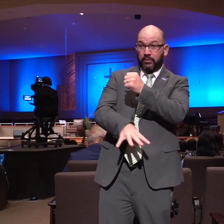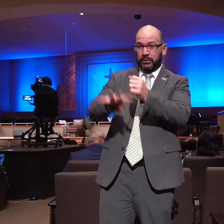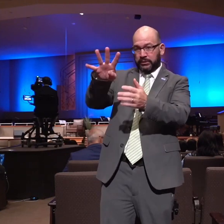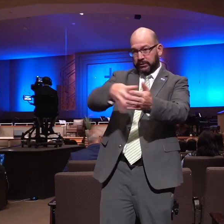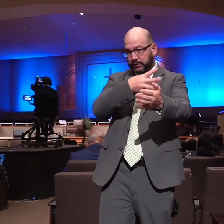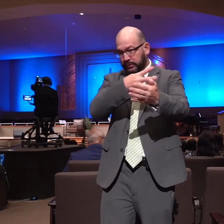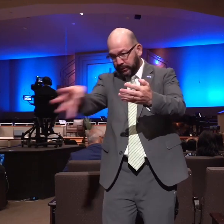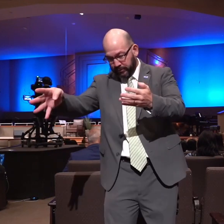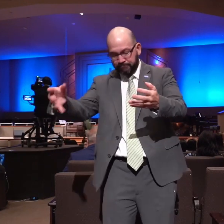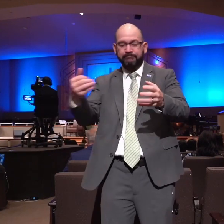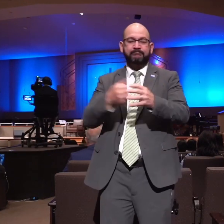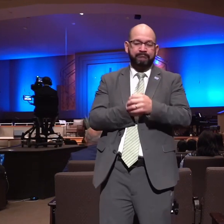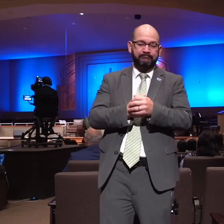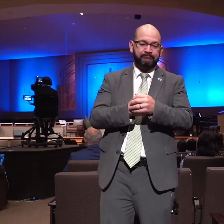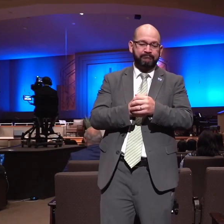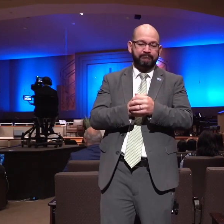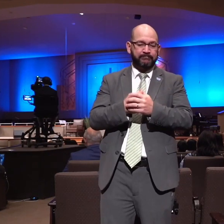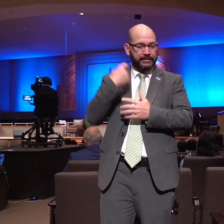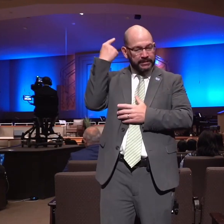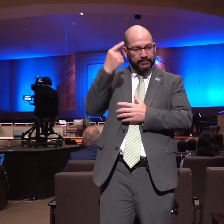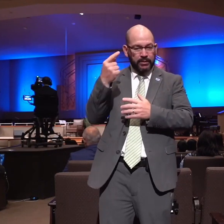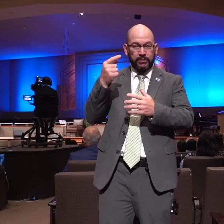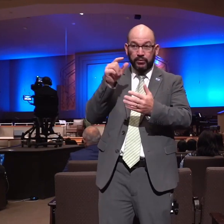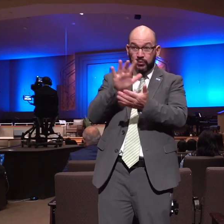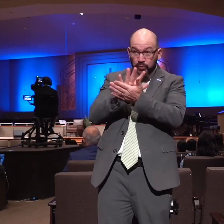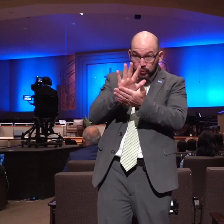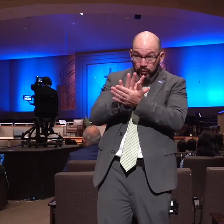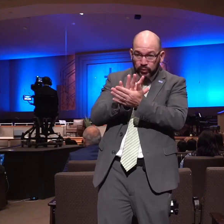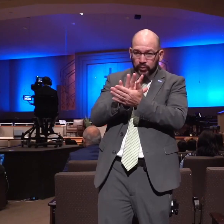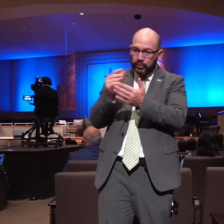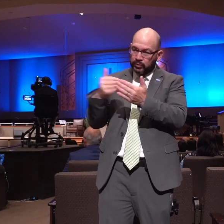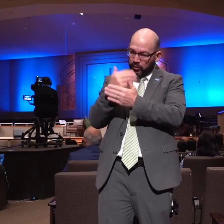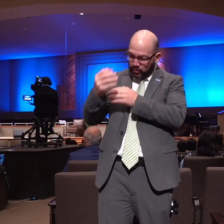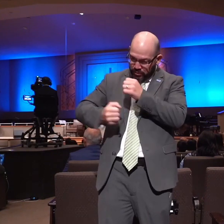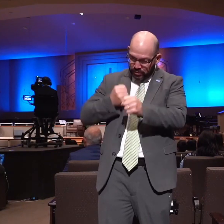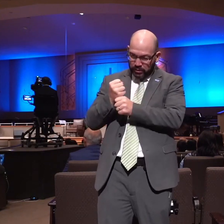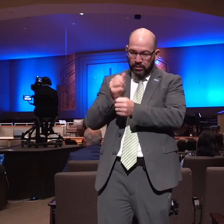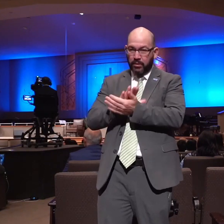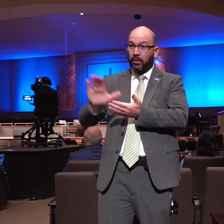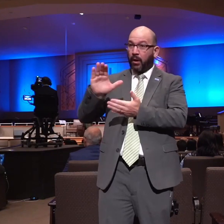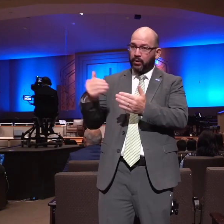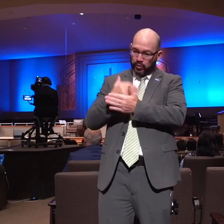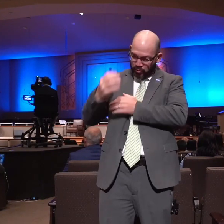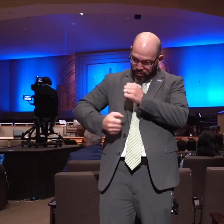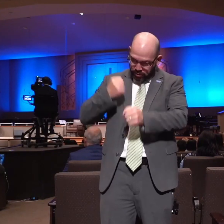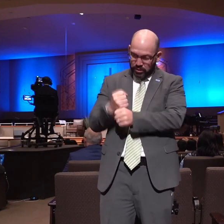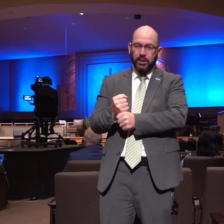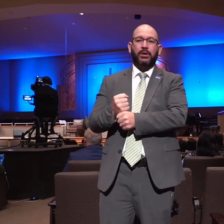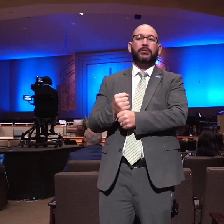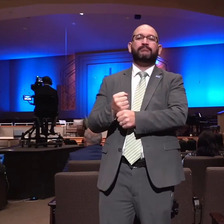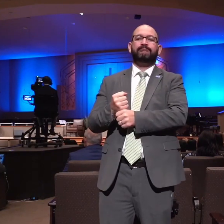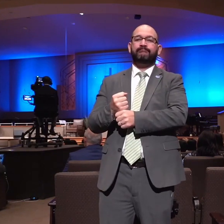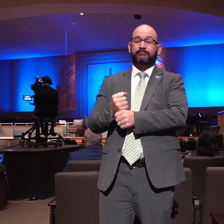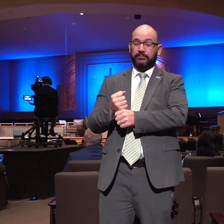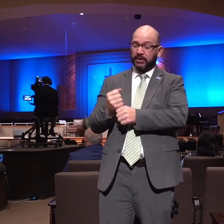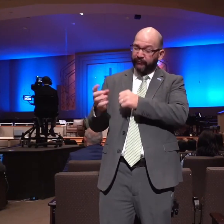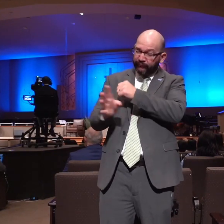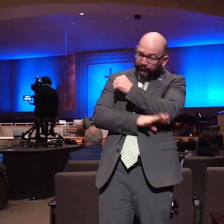approach another school year another college year another year of fall ministry the spiritual leadership